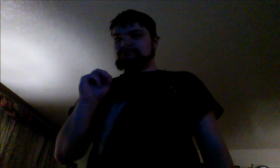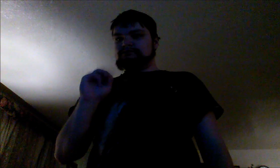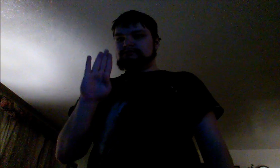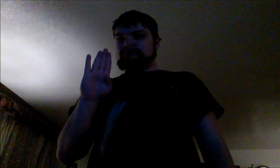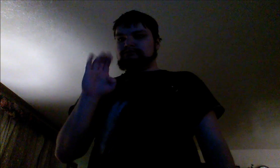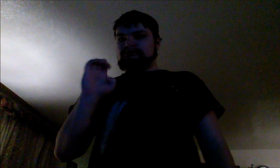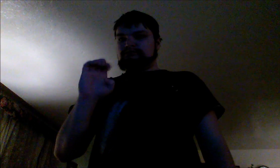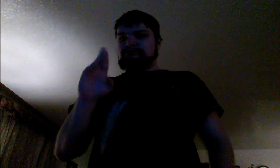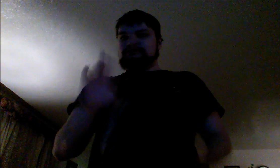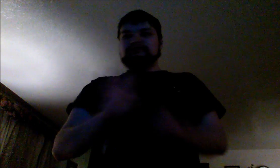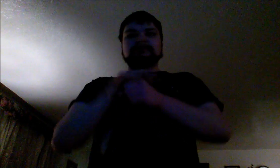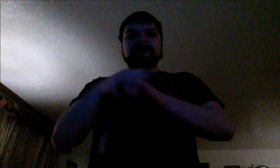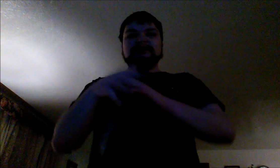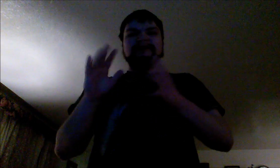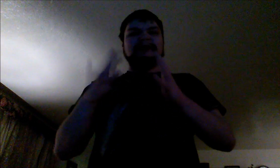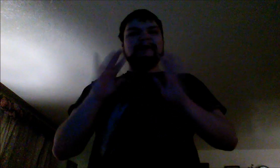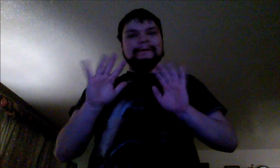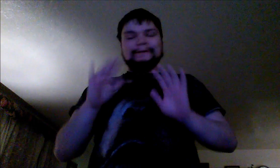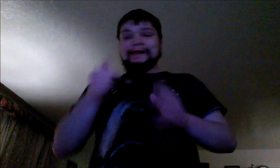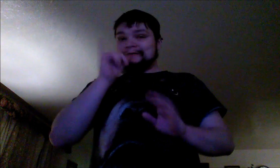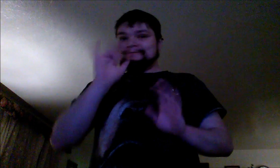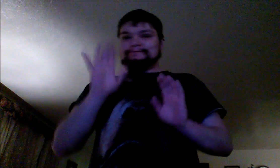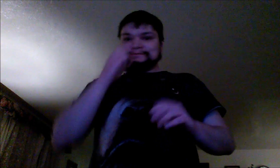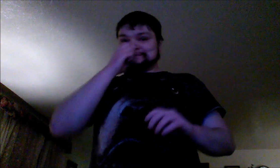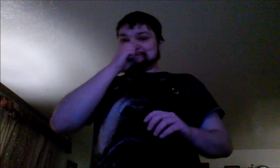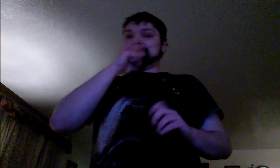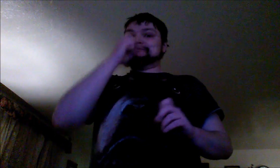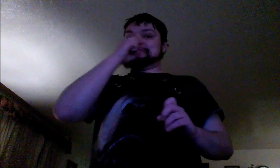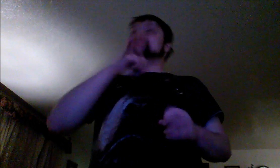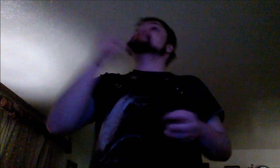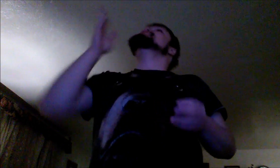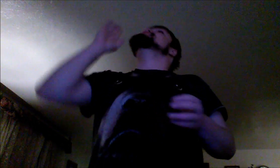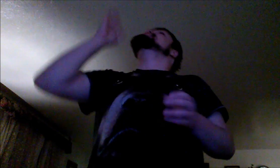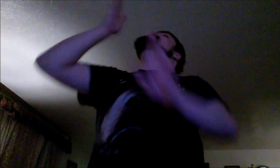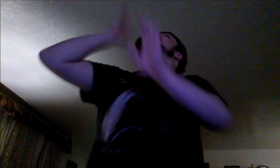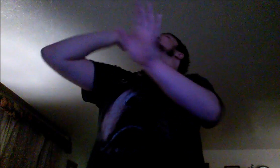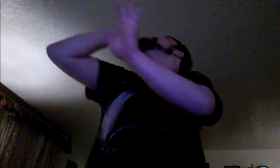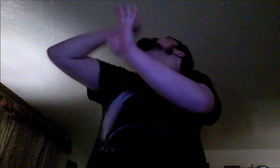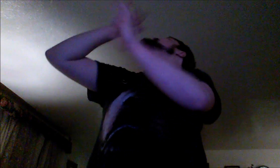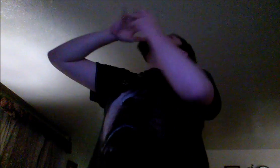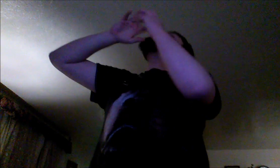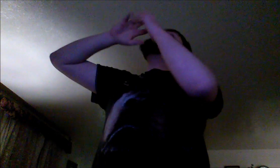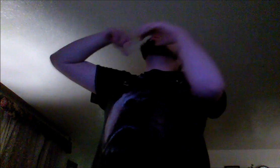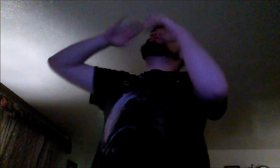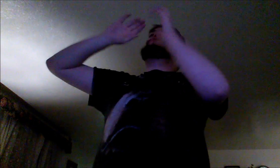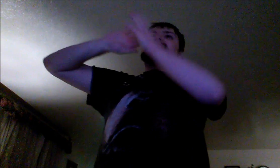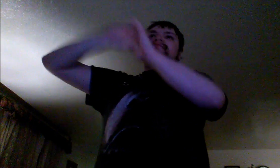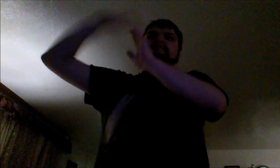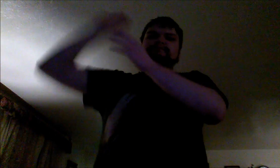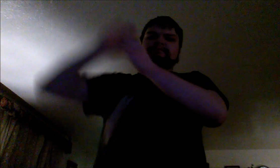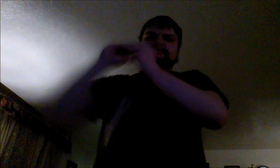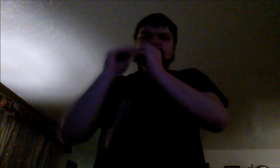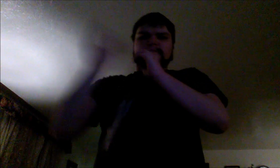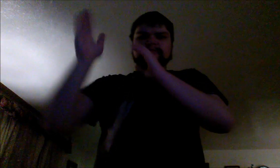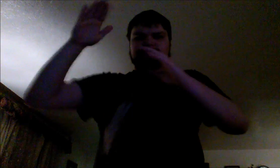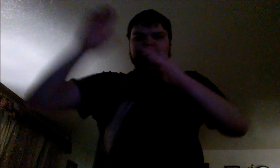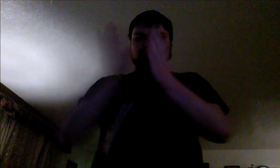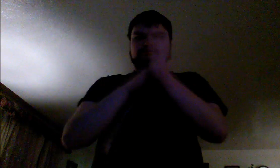Just one criminal telling on another criminal is not enough evidence. There has to be something else. Okay, Dennis. Detective